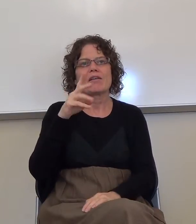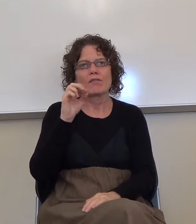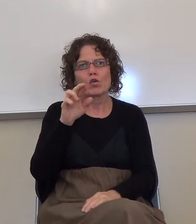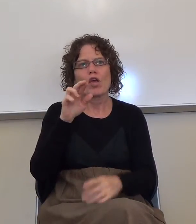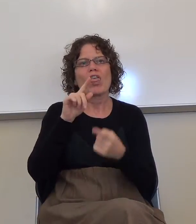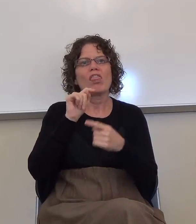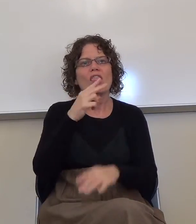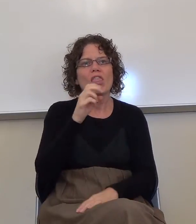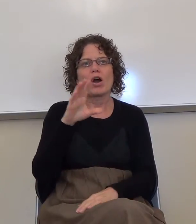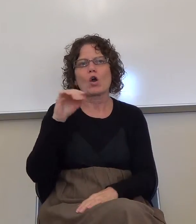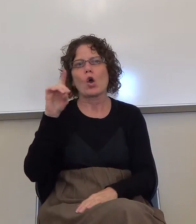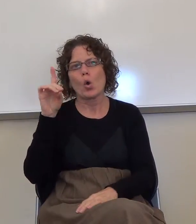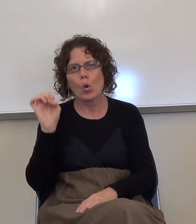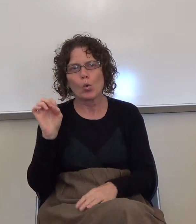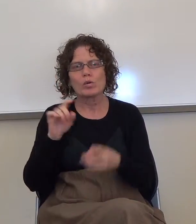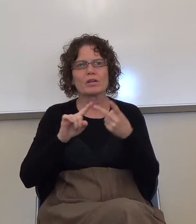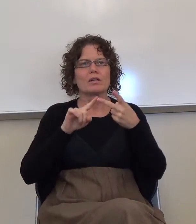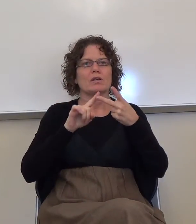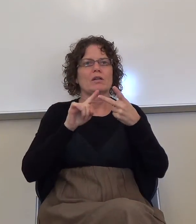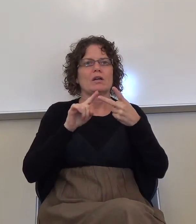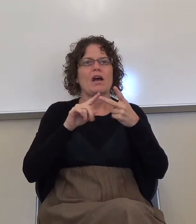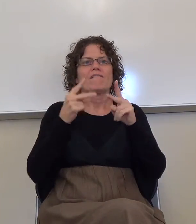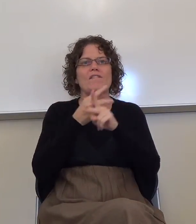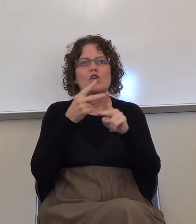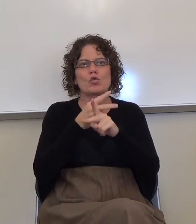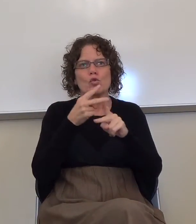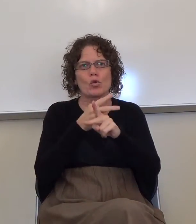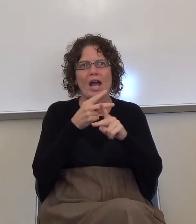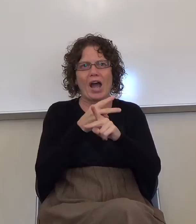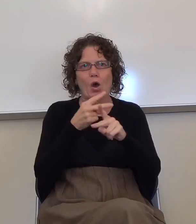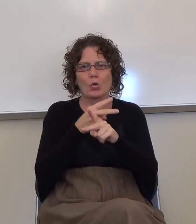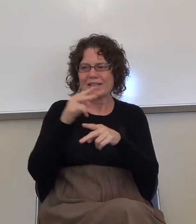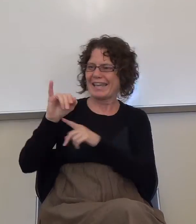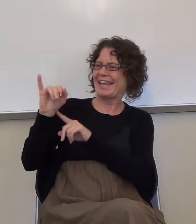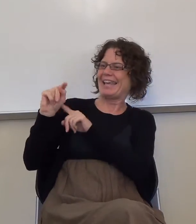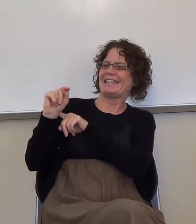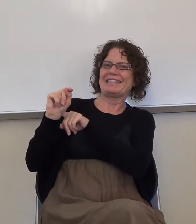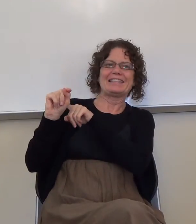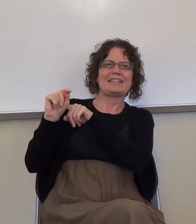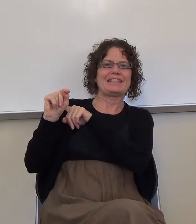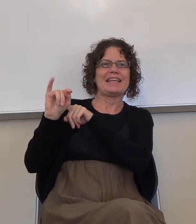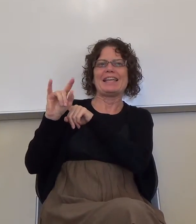Figure out, what's it here? What does it refer to? The code. The code.